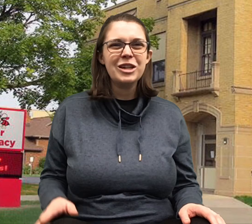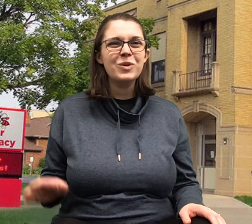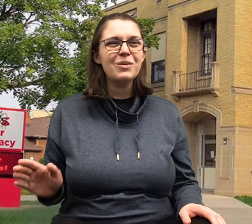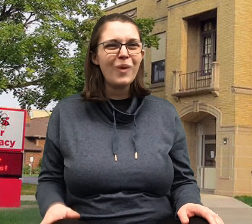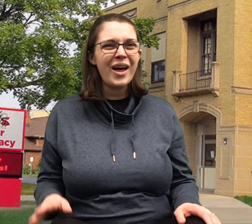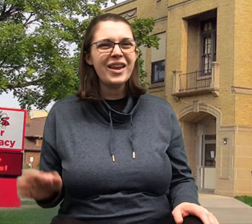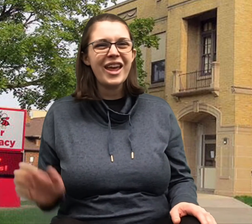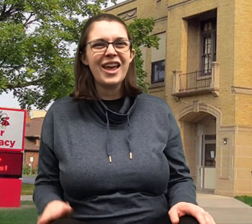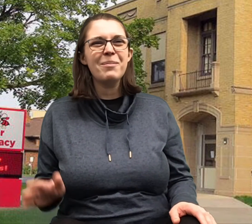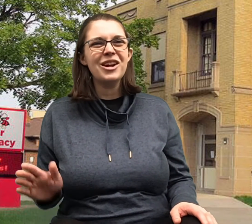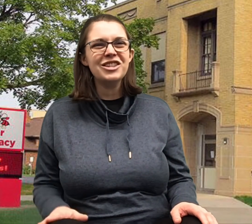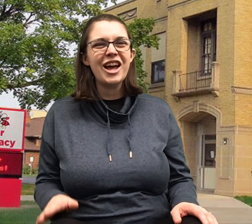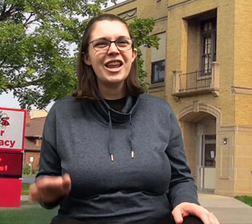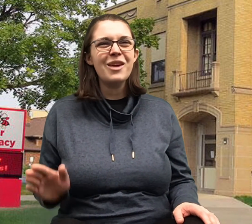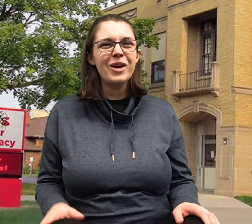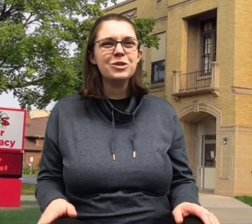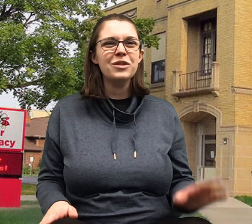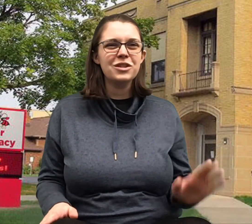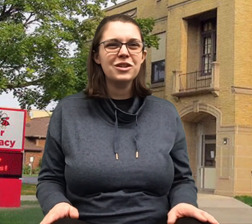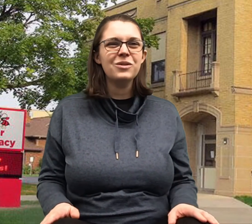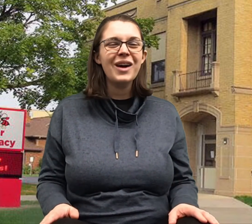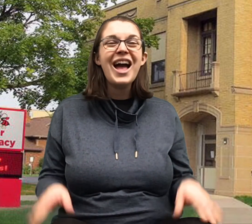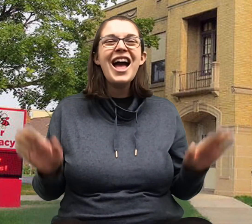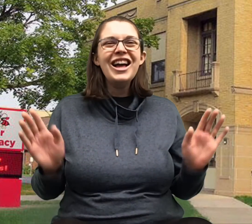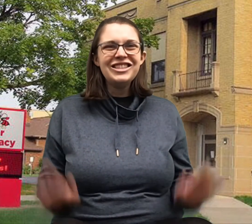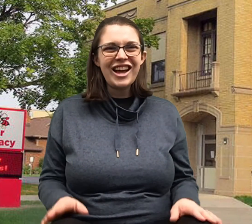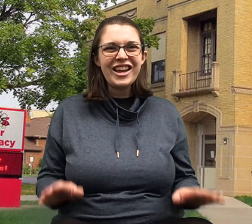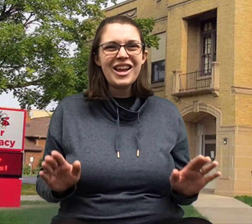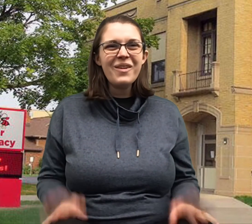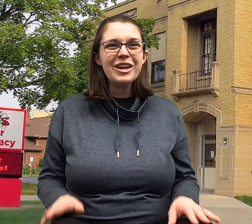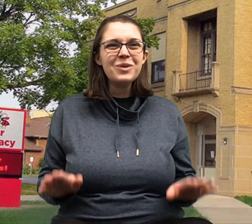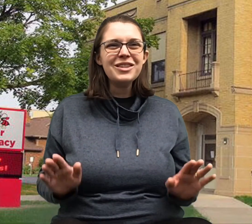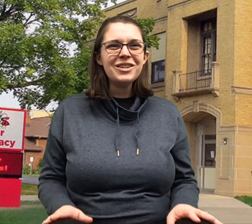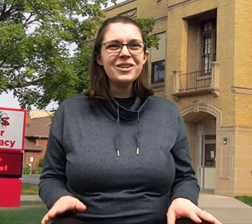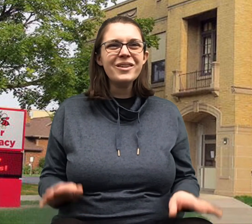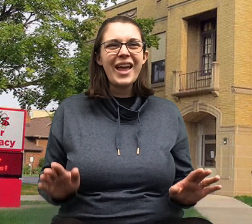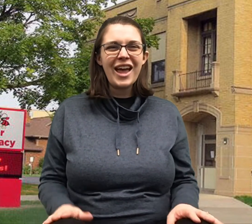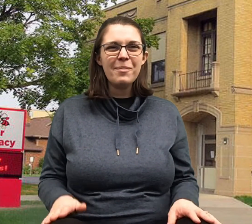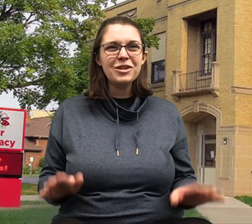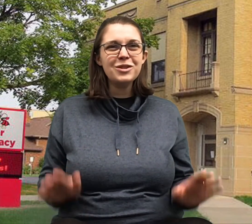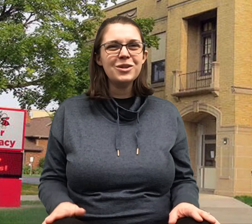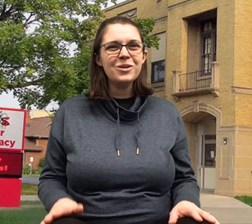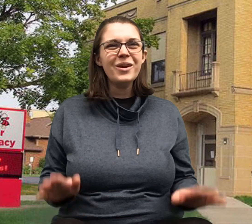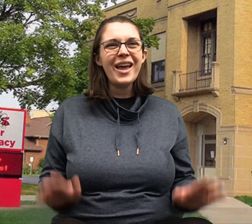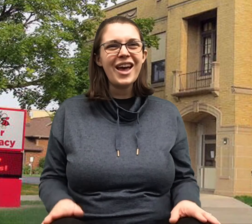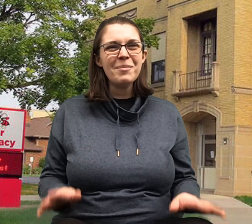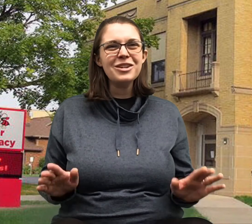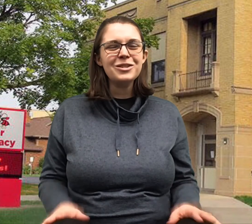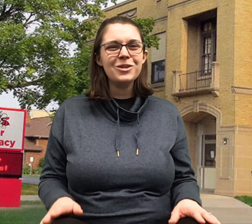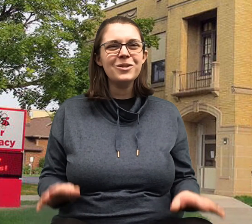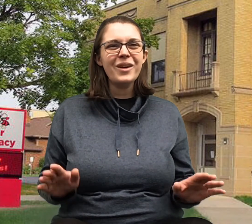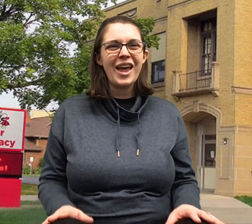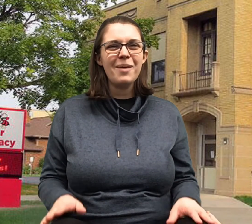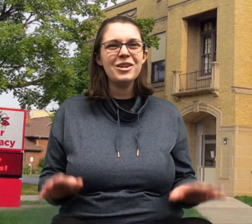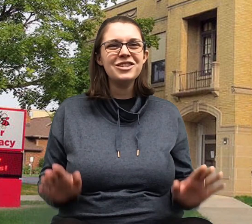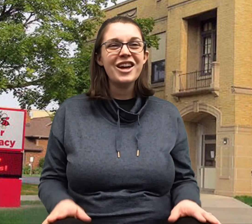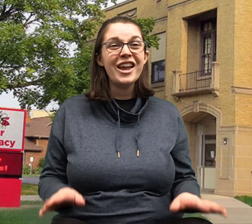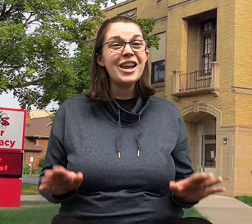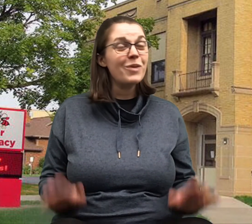with one hammer. Johnny works with two. Johnny works with two hammers, two hammers, two hammers. Johnny works